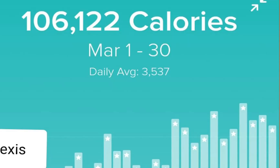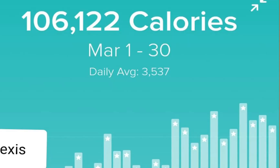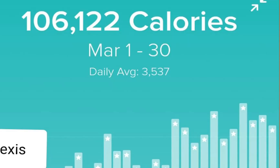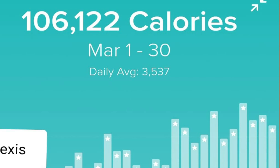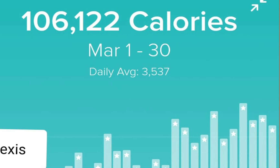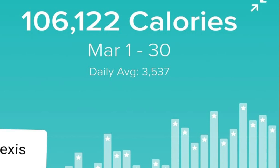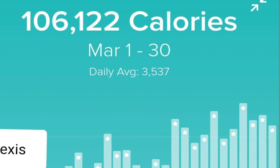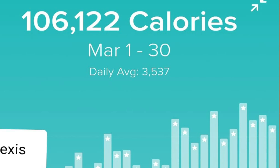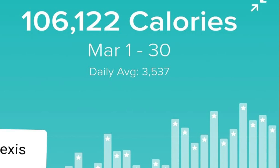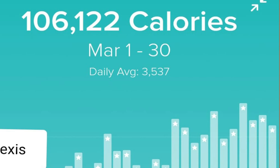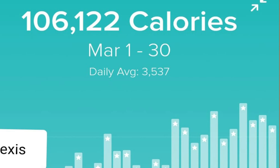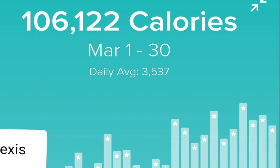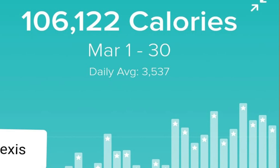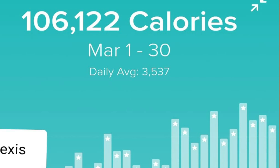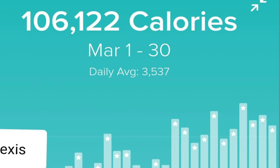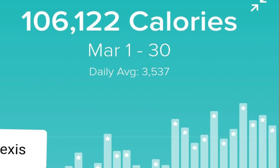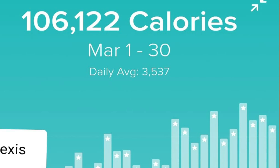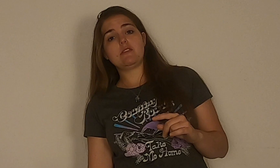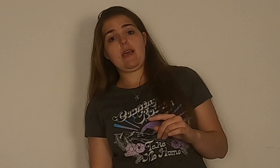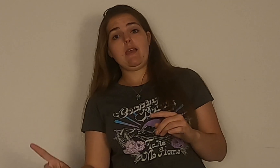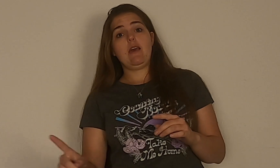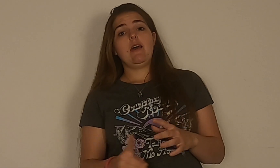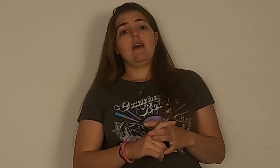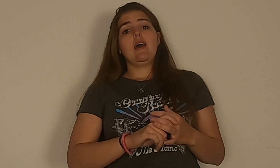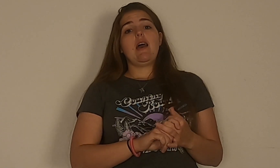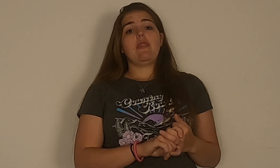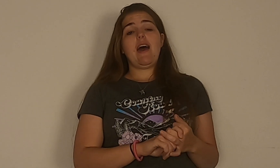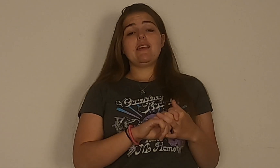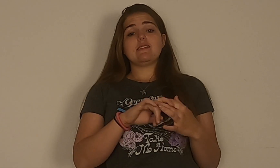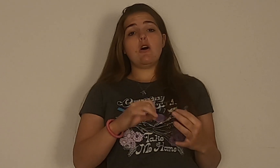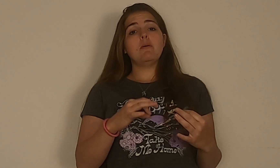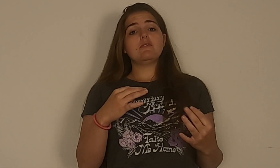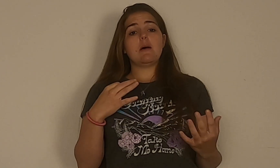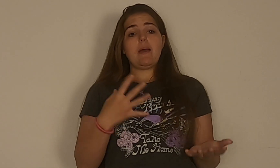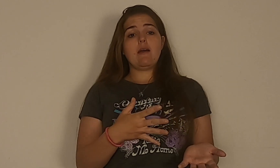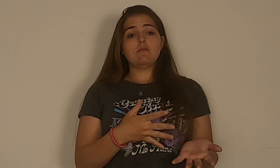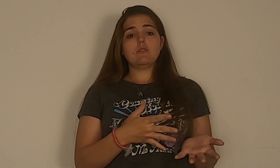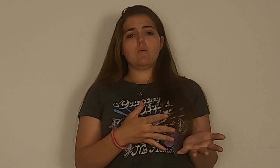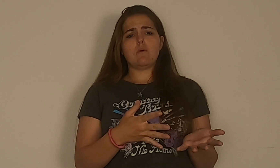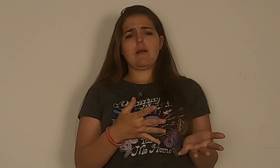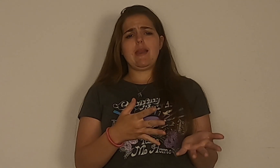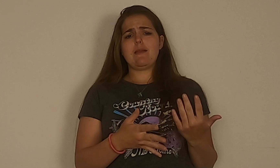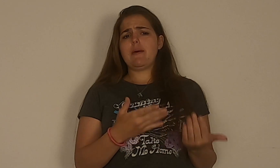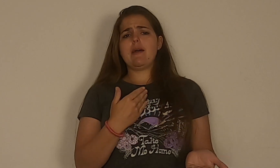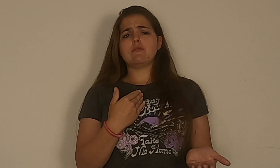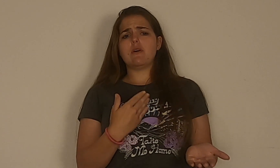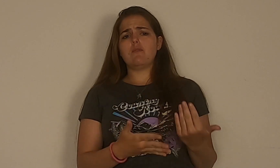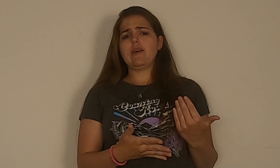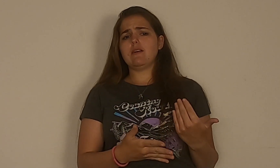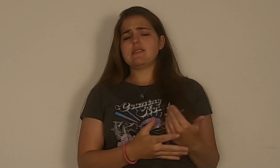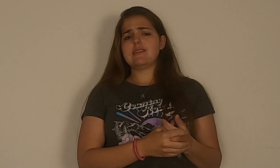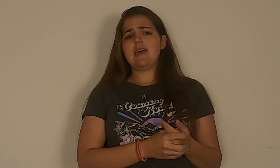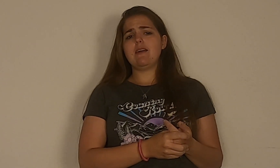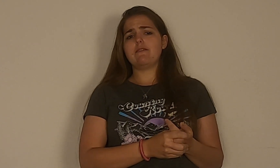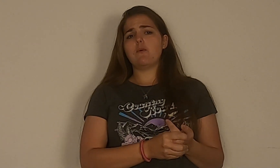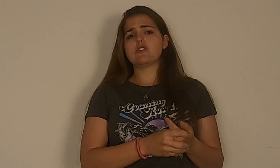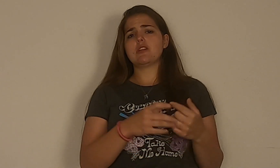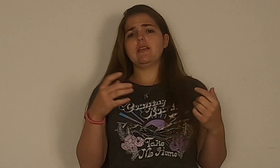five hundred and thirty seven calories per day. That is almost a pound or right at a pound of weight loss a day. Unfortunately